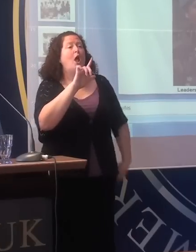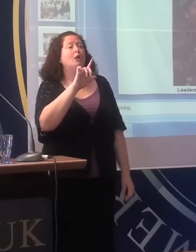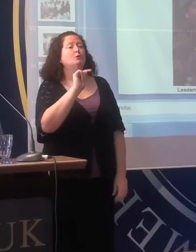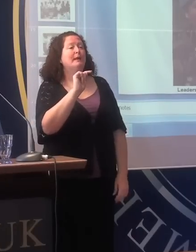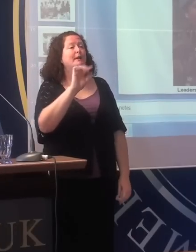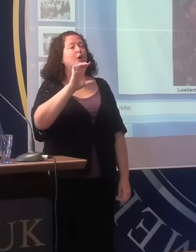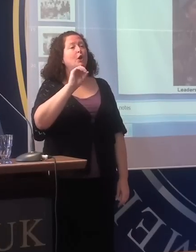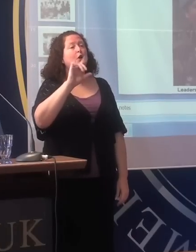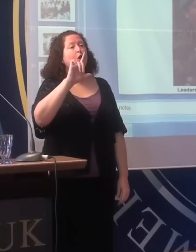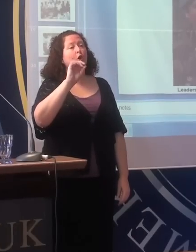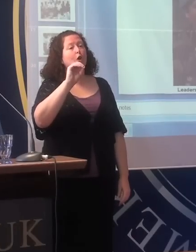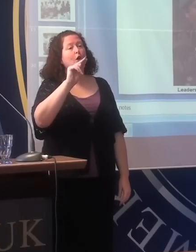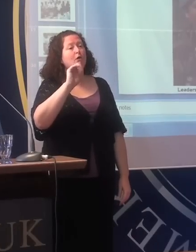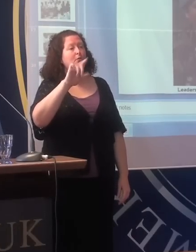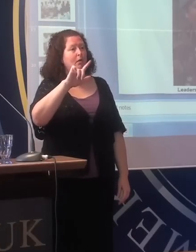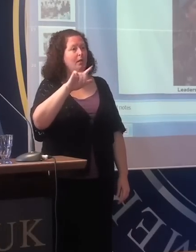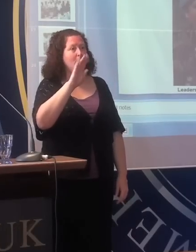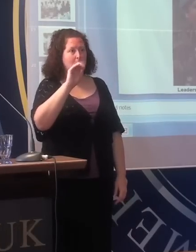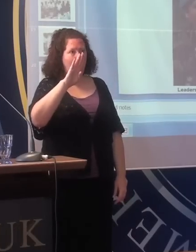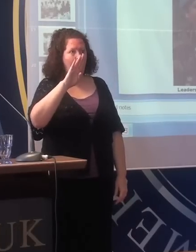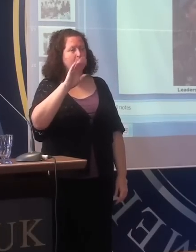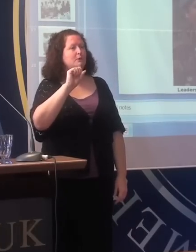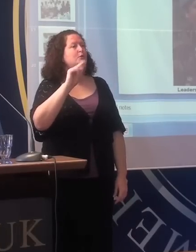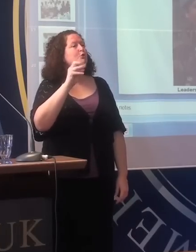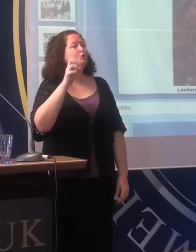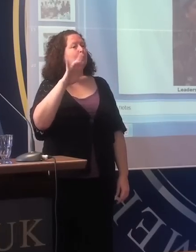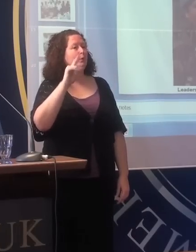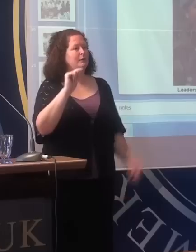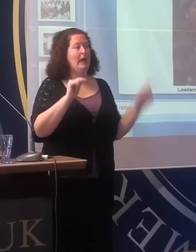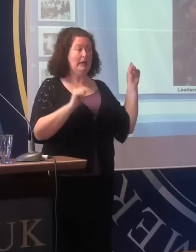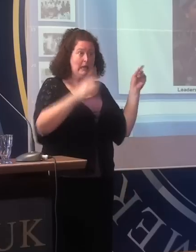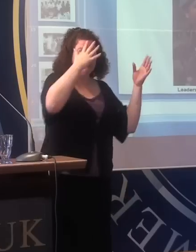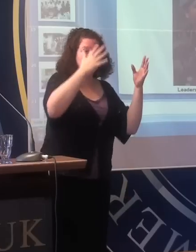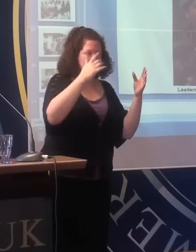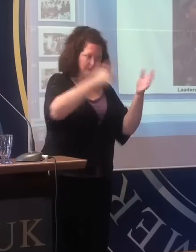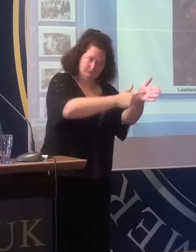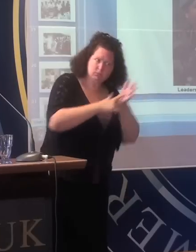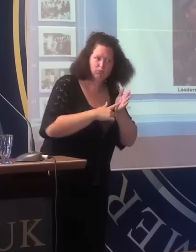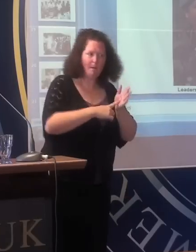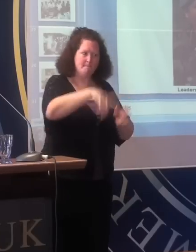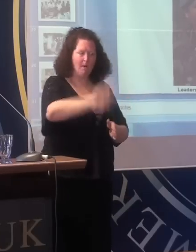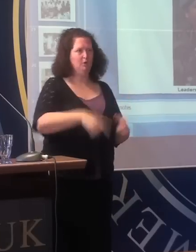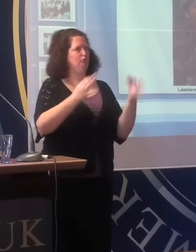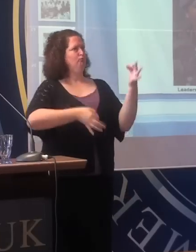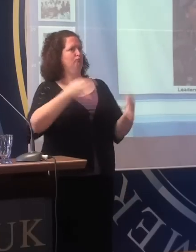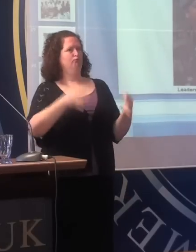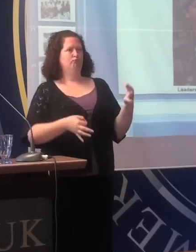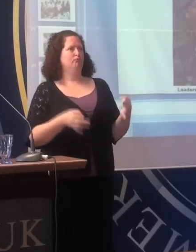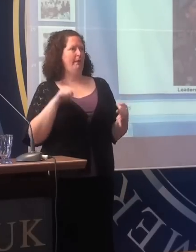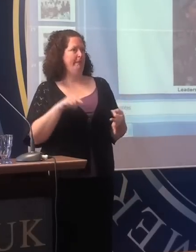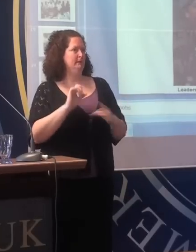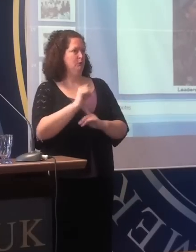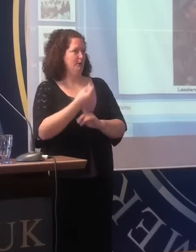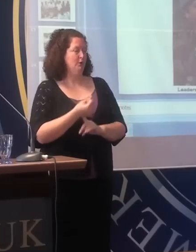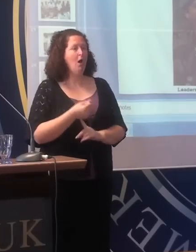really demanded that this case be tried. And that was a serious case. Over a hundred people were killed